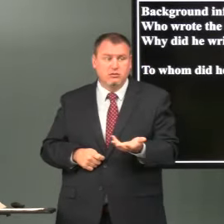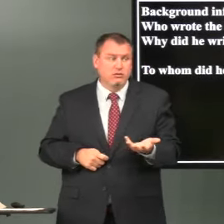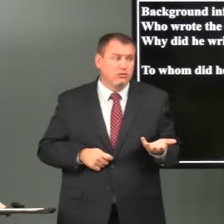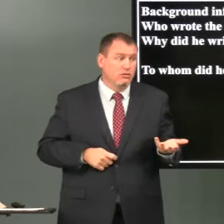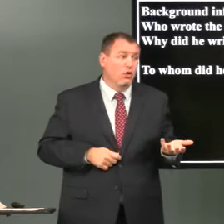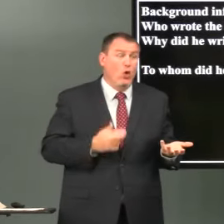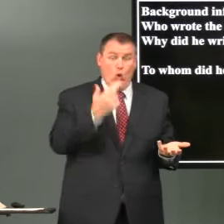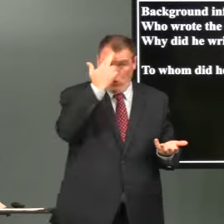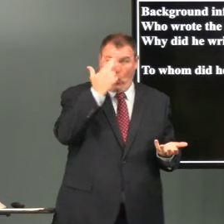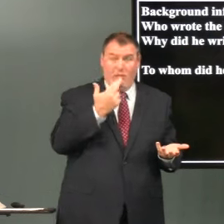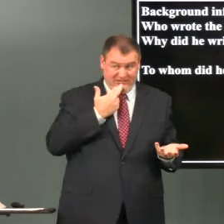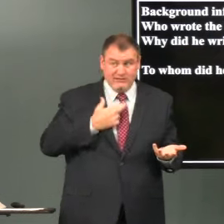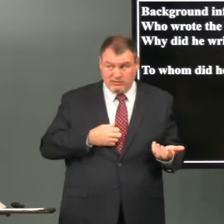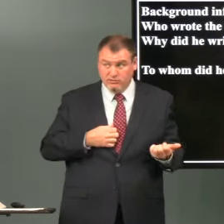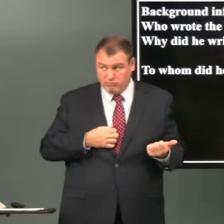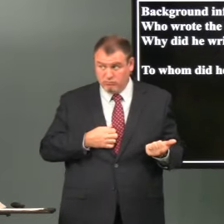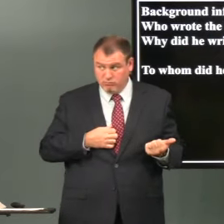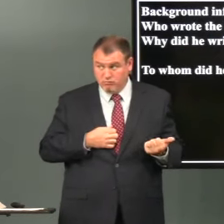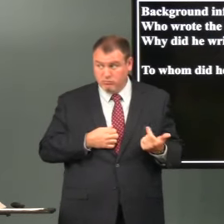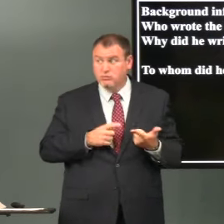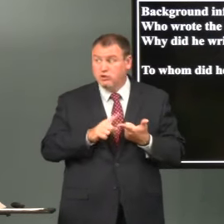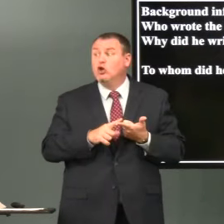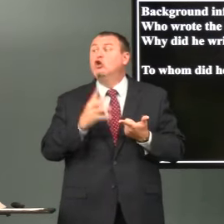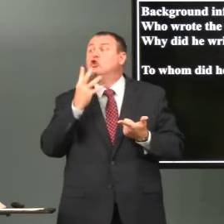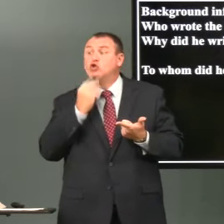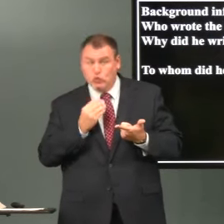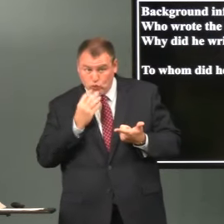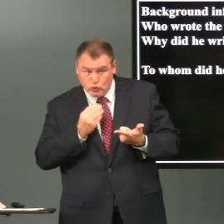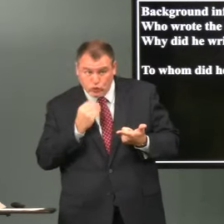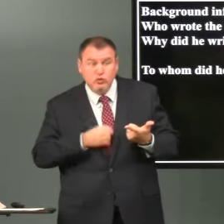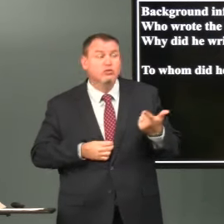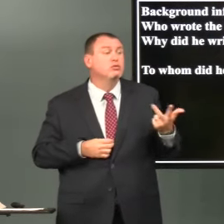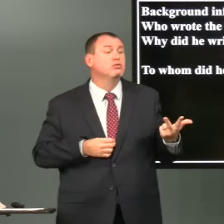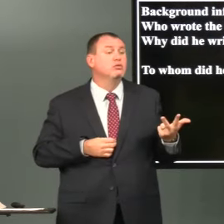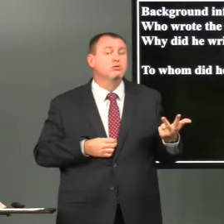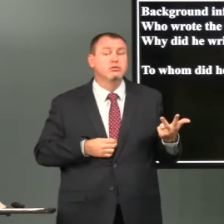romans jews